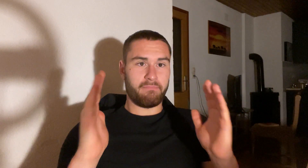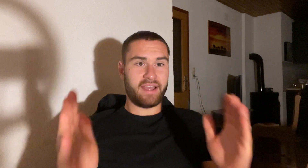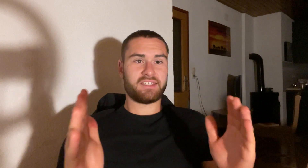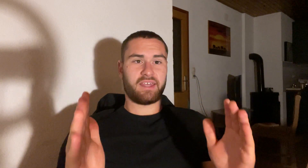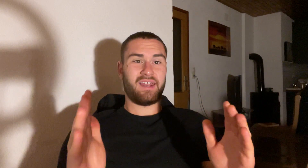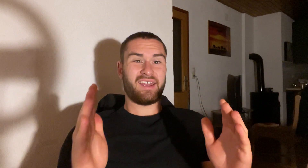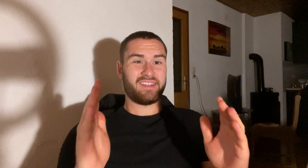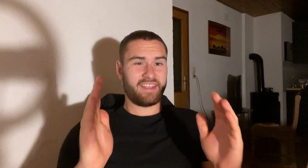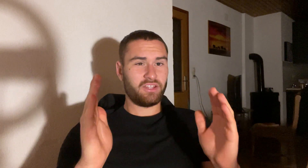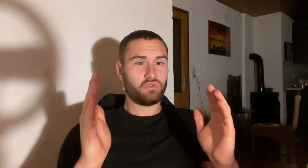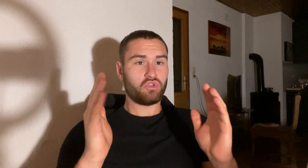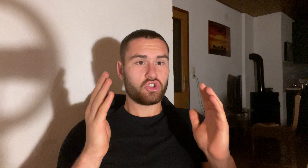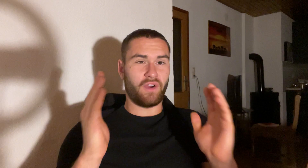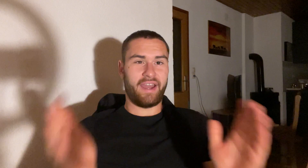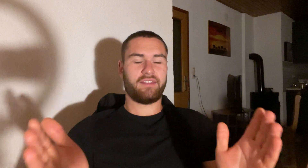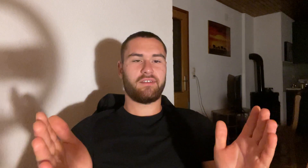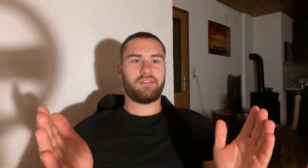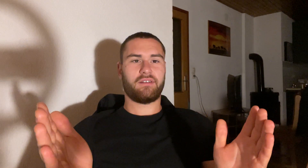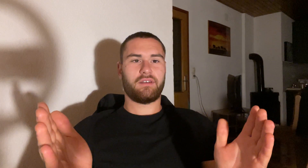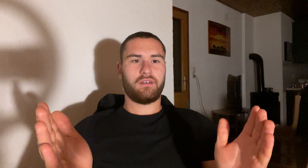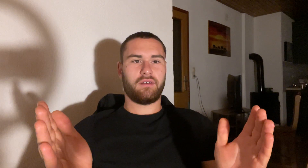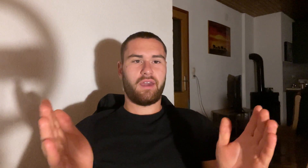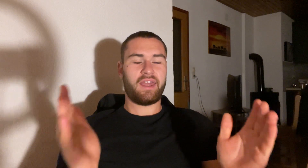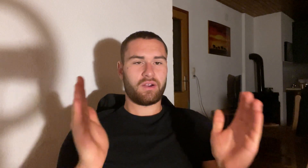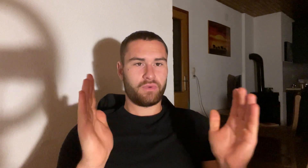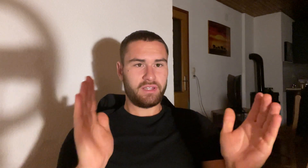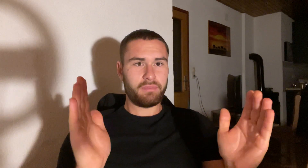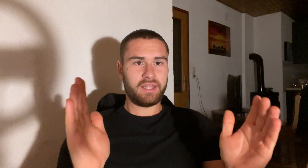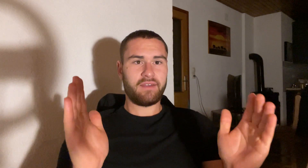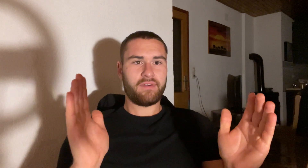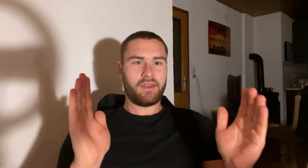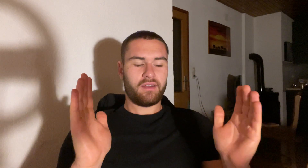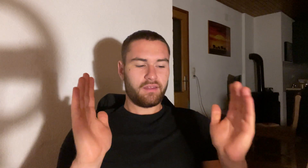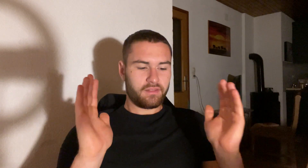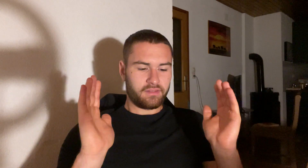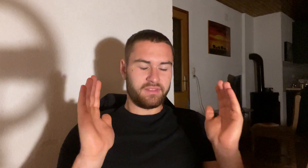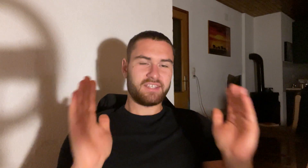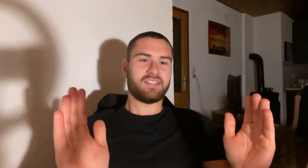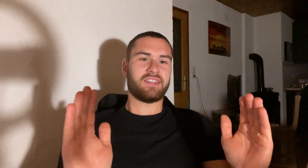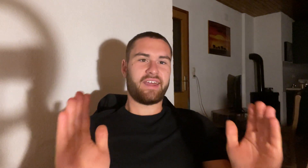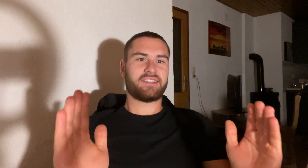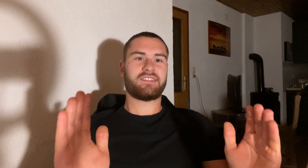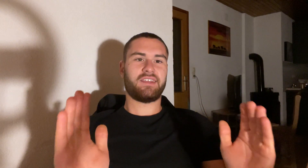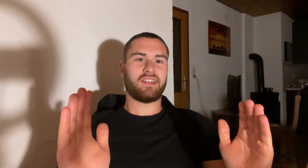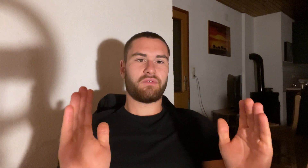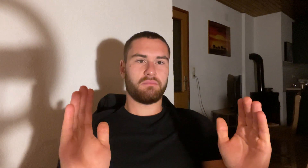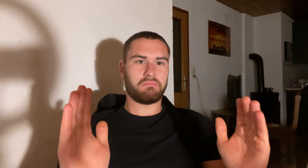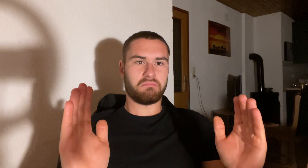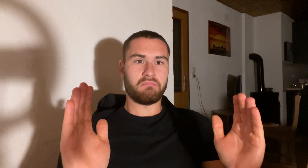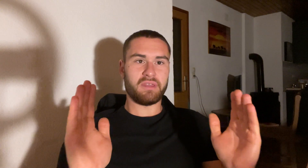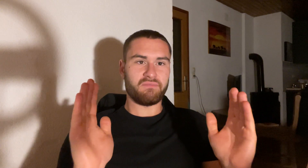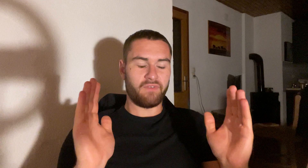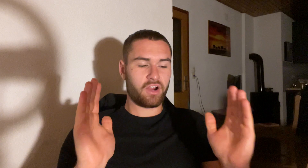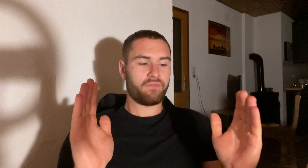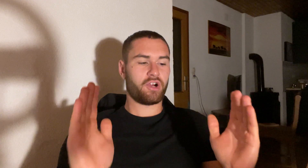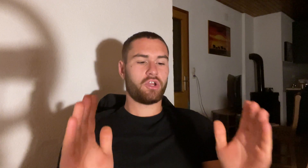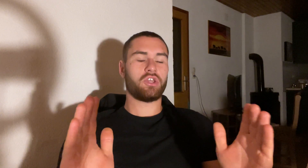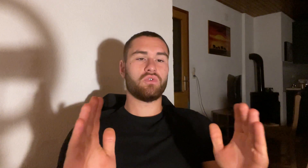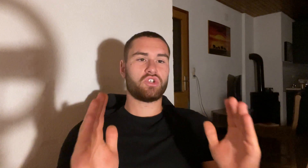best and I can tell you to try it and I really believe this is the next thing that will be very very huge